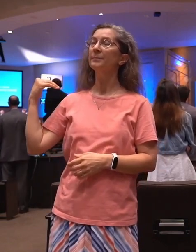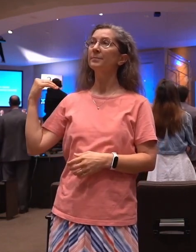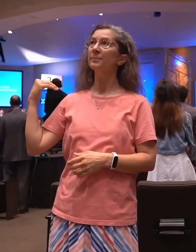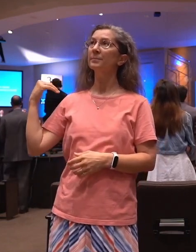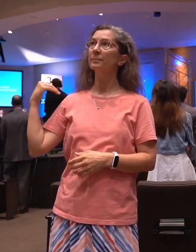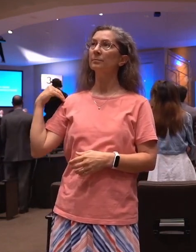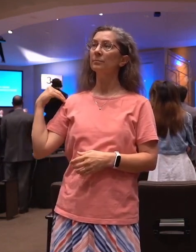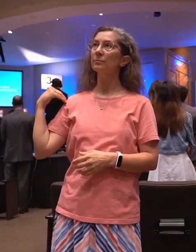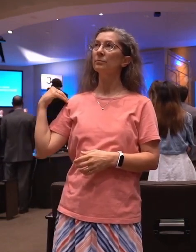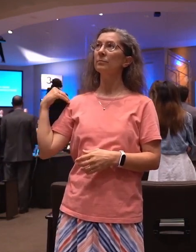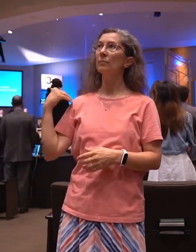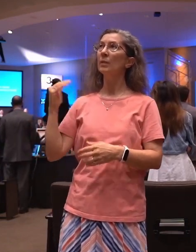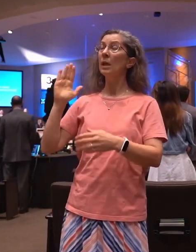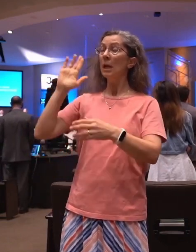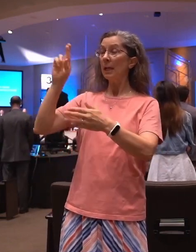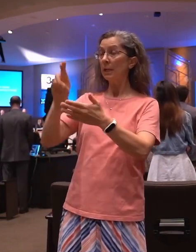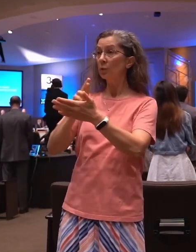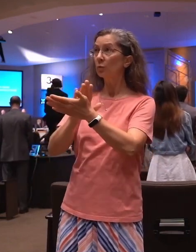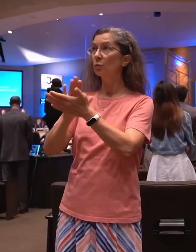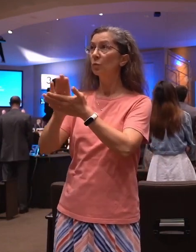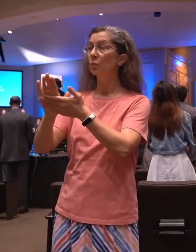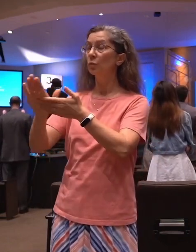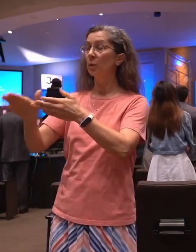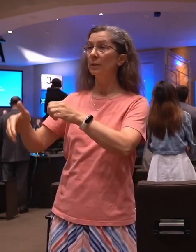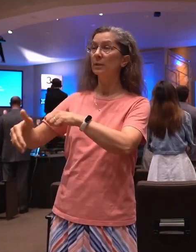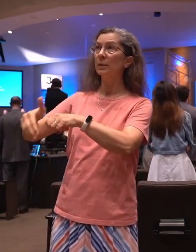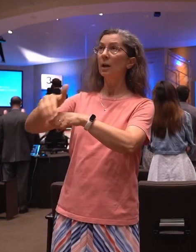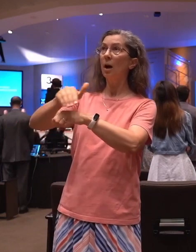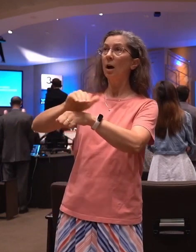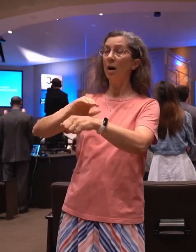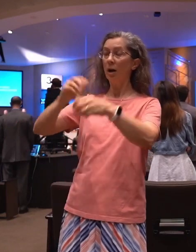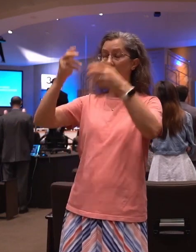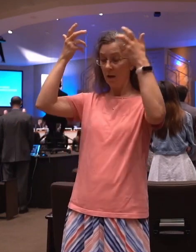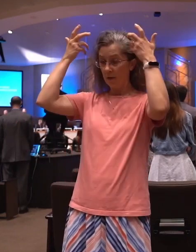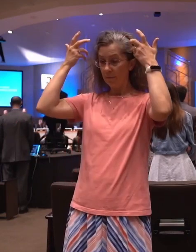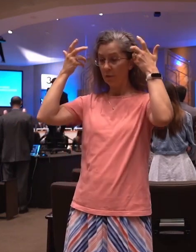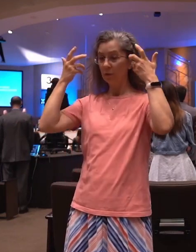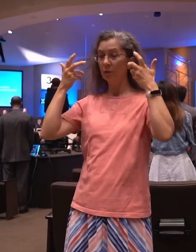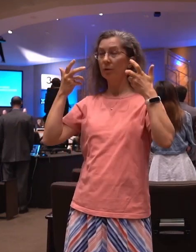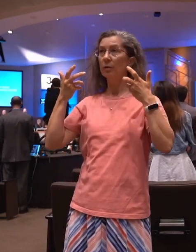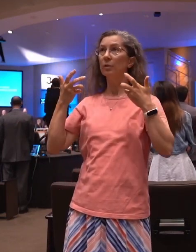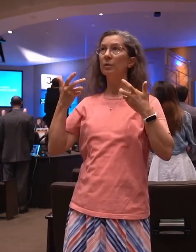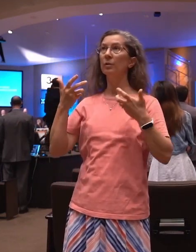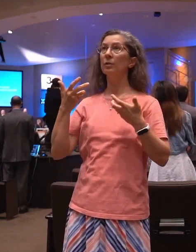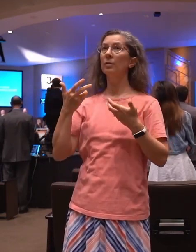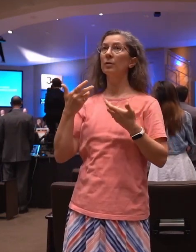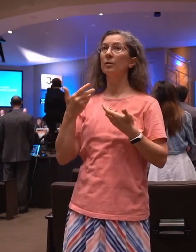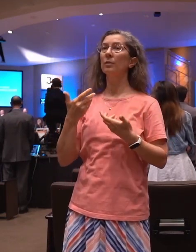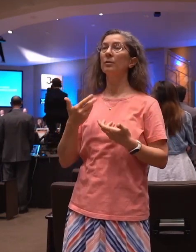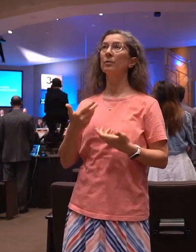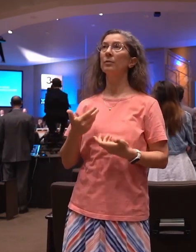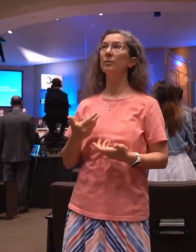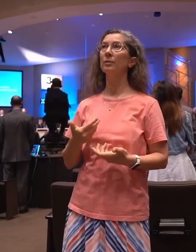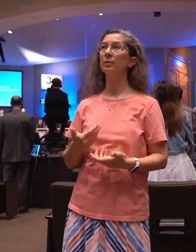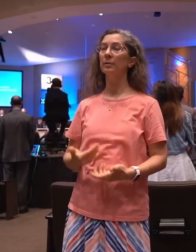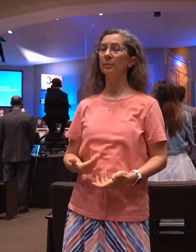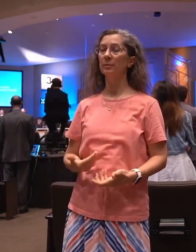and golden rye, just as divine.